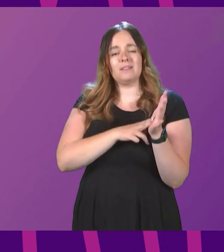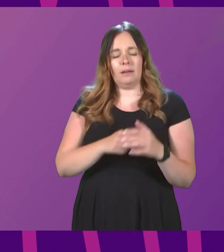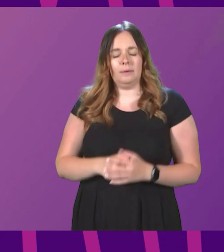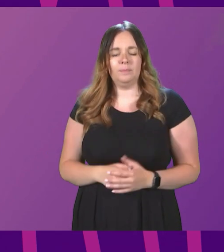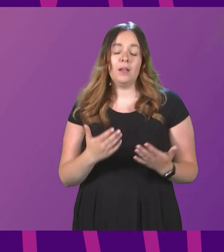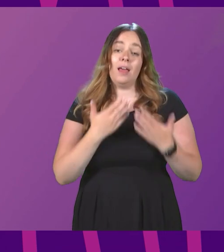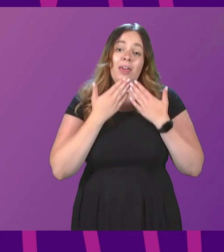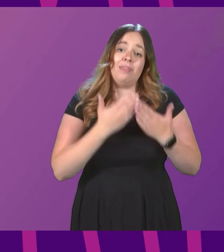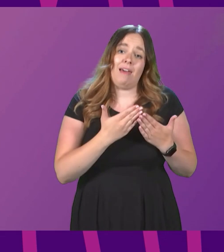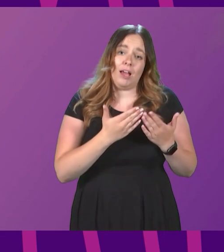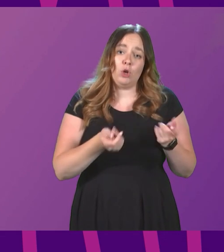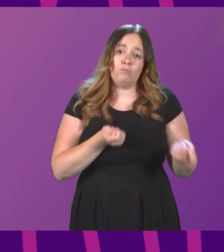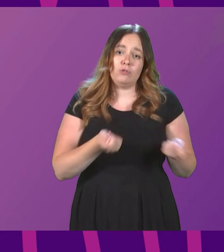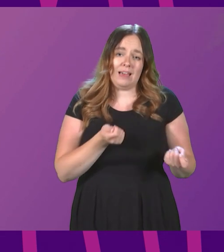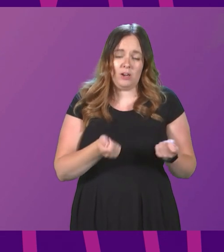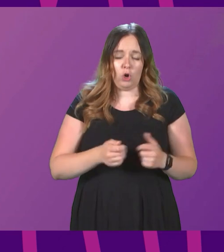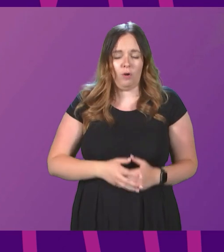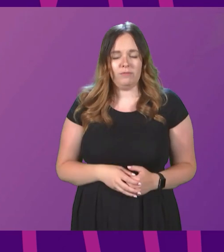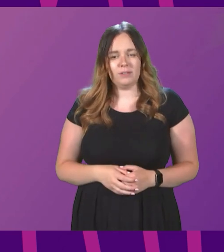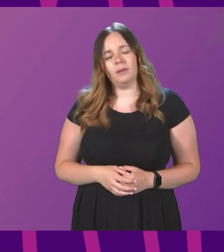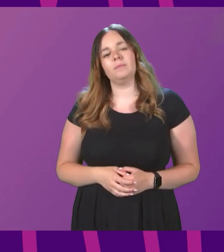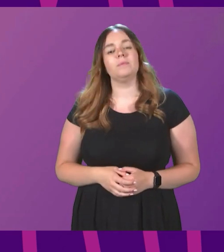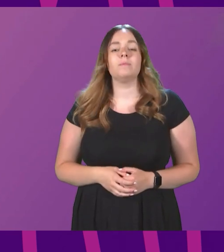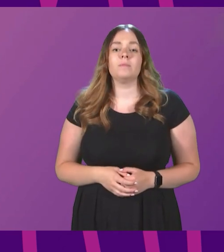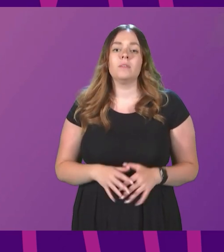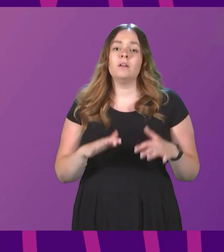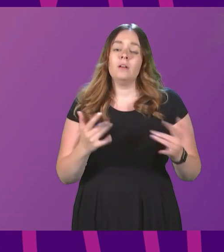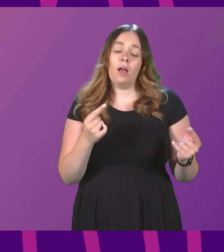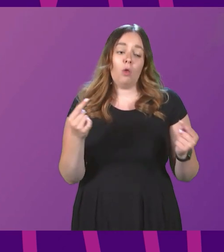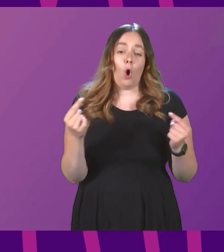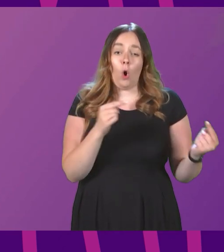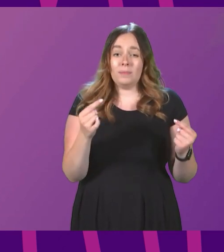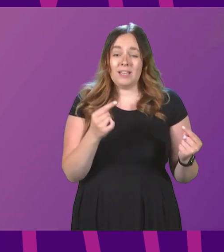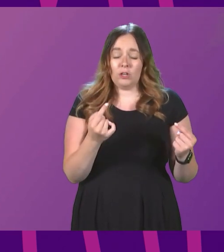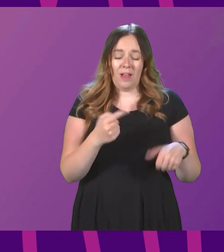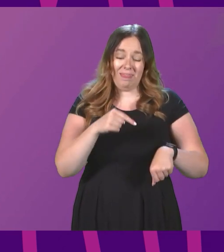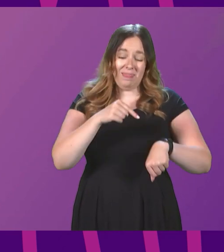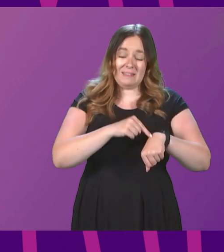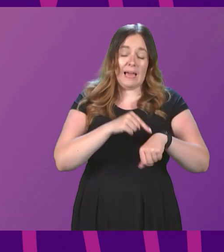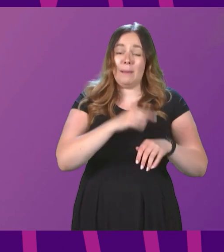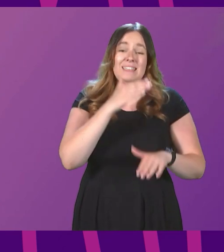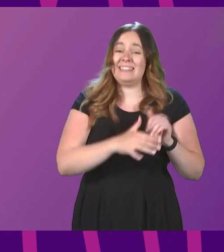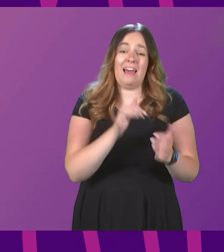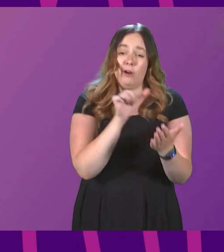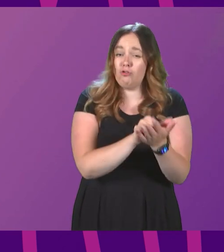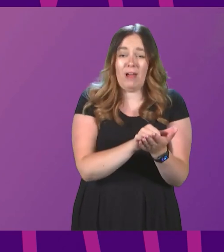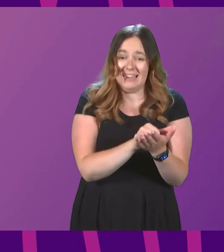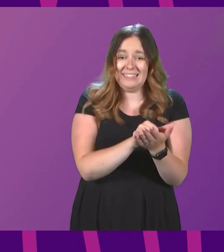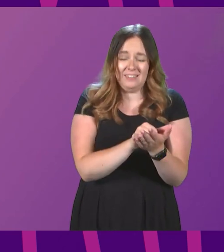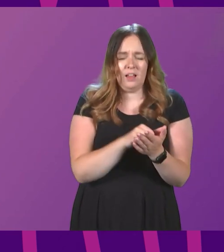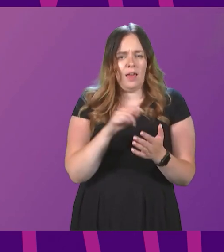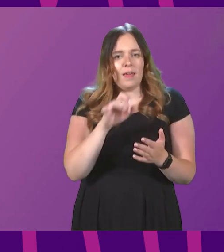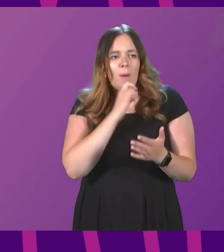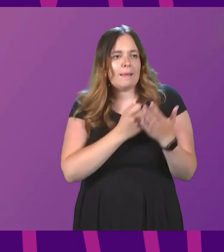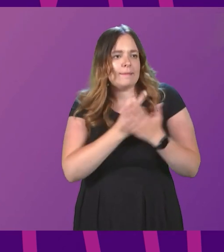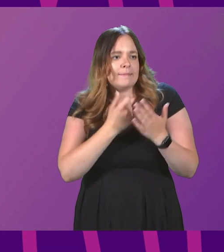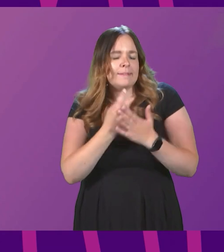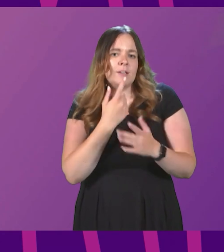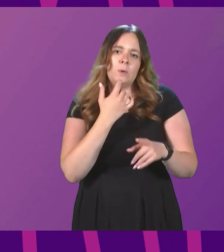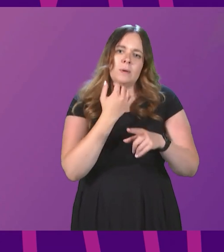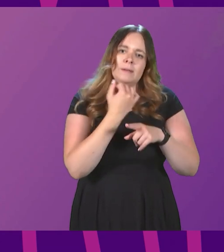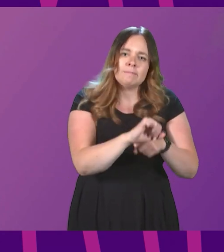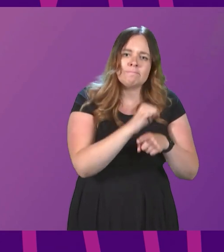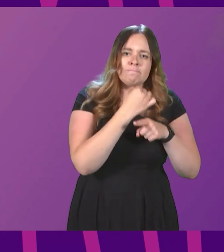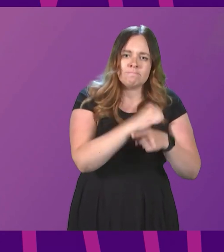Thank you, presiding officer. Of course, for the opposition, the time is never right. While they use every opportunity to deny a democratic